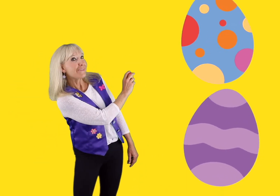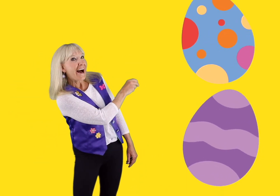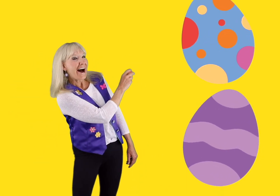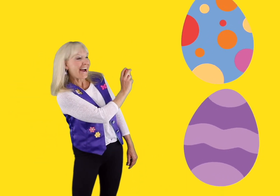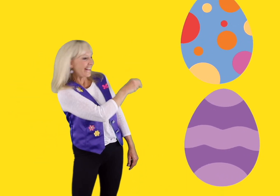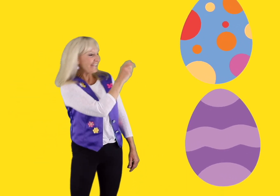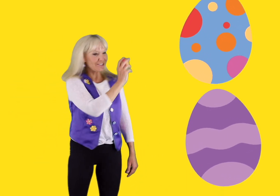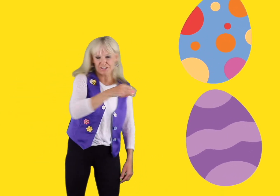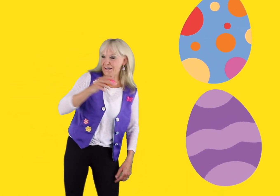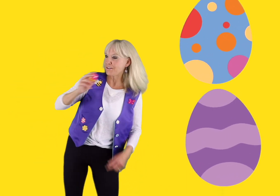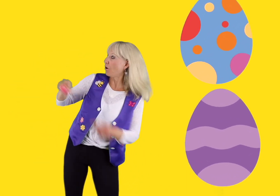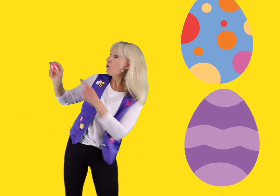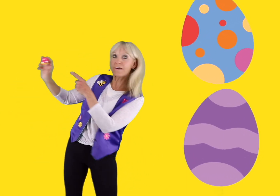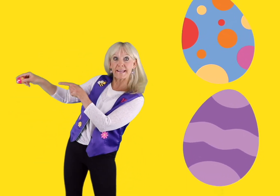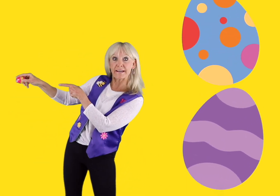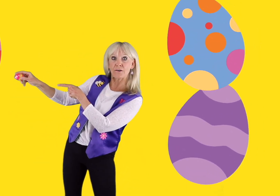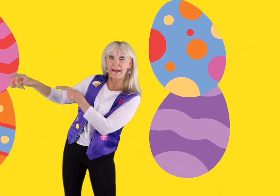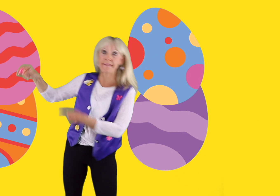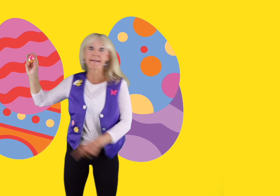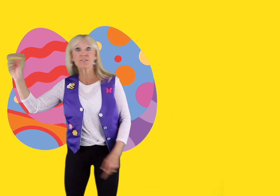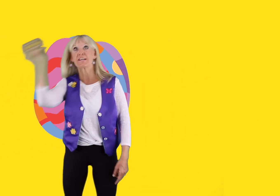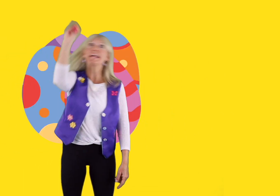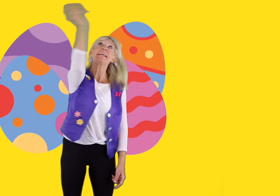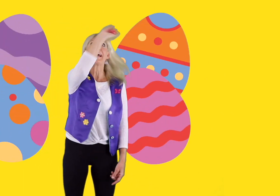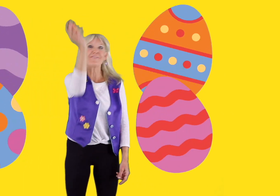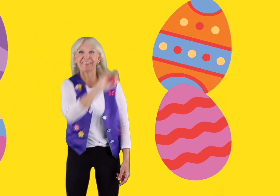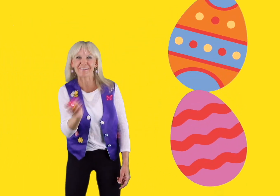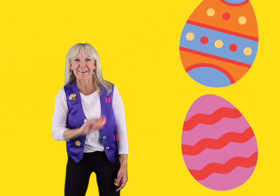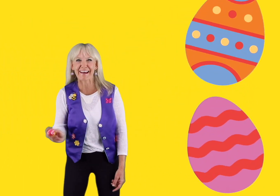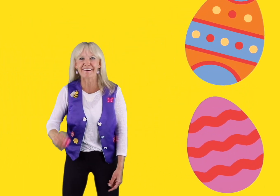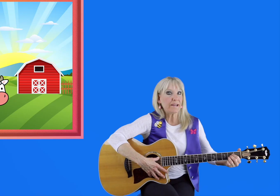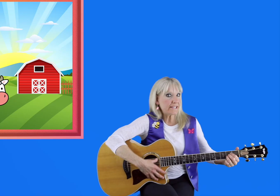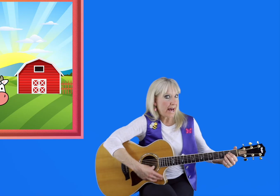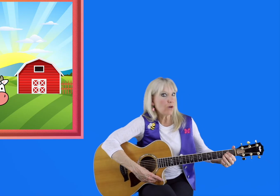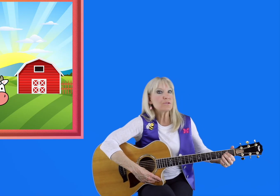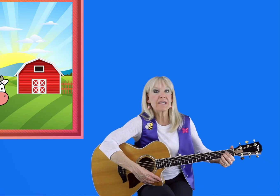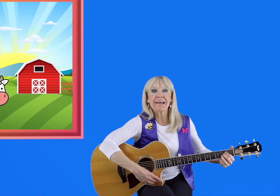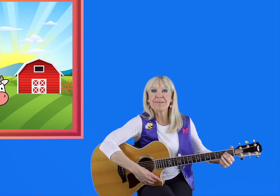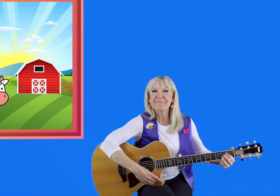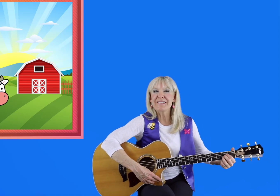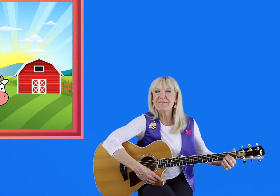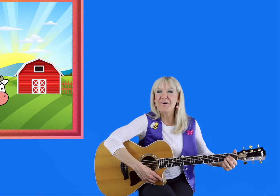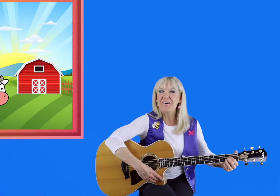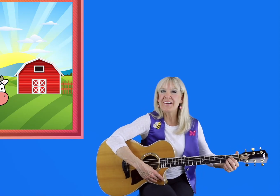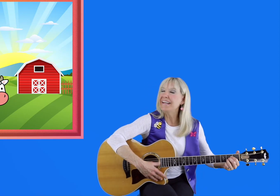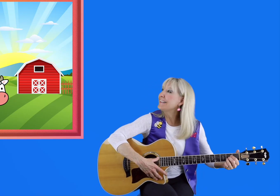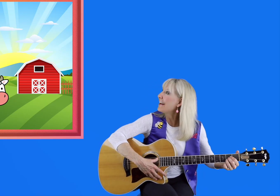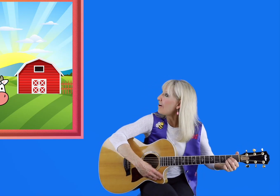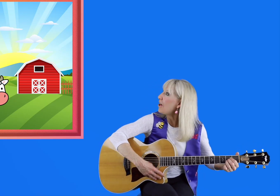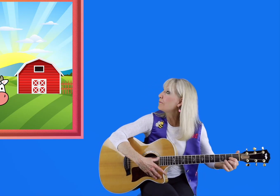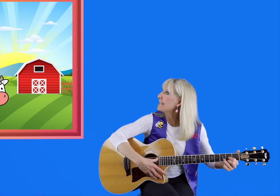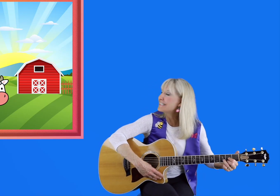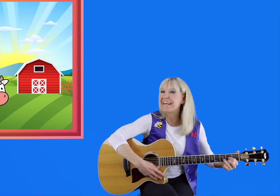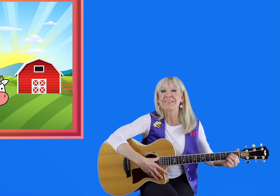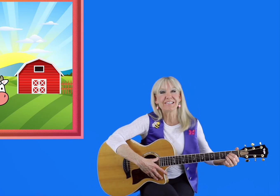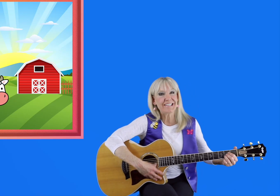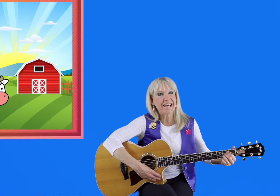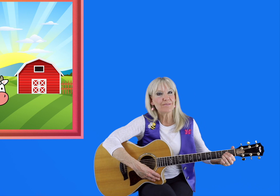I like to shake it over here, and then shake it everywhere! When cows get up in the morning, they always say good day!